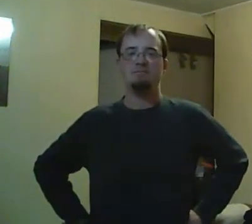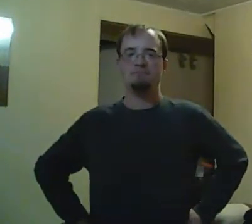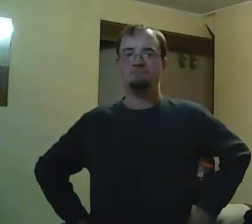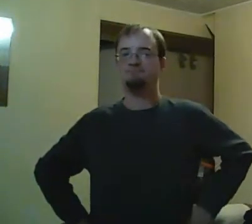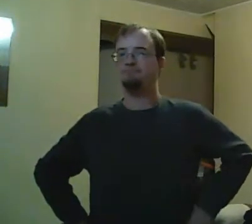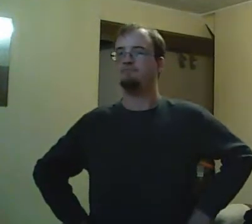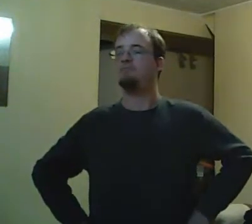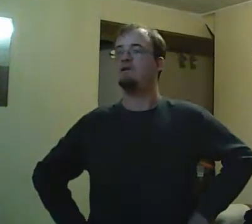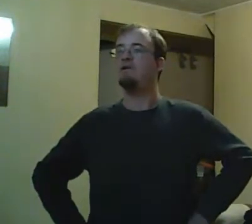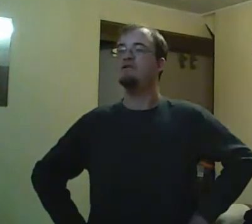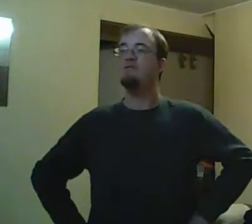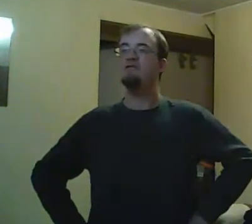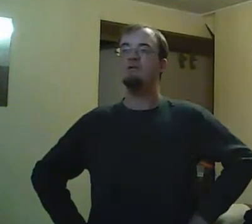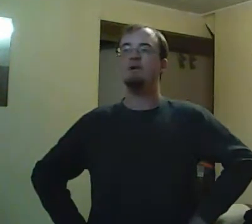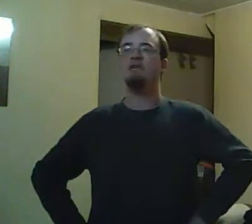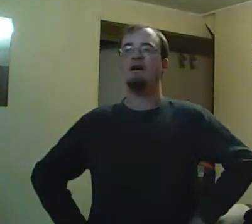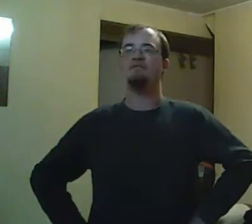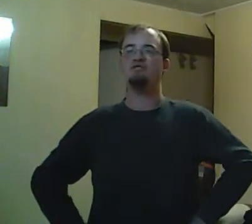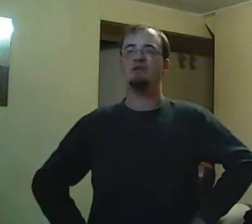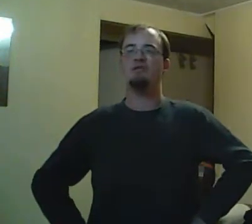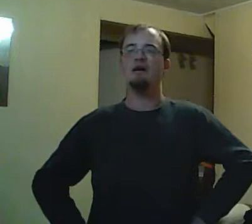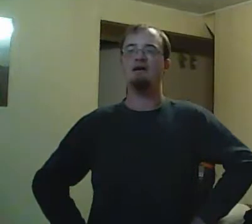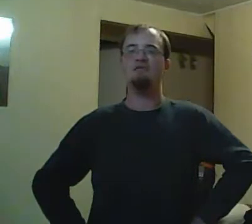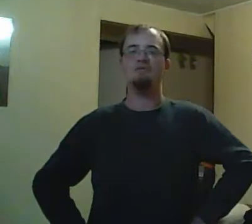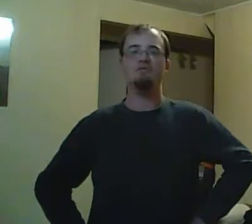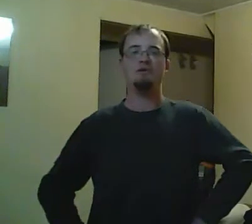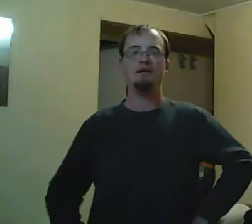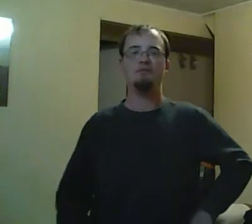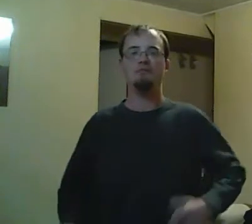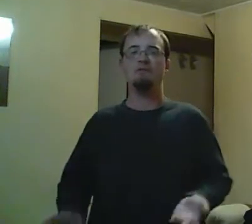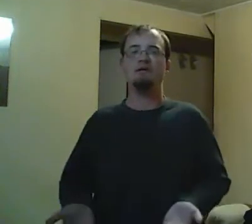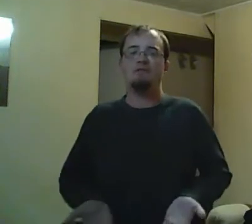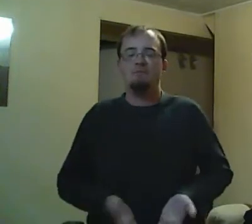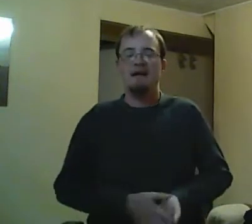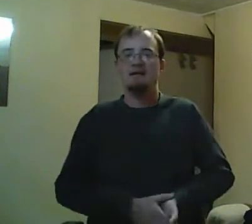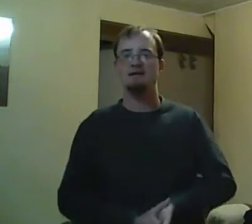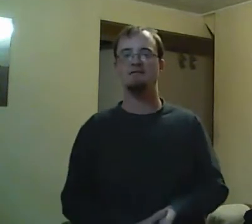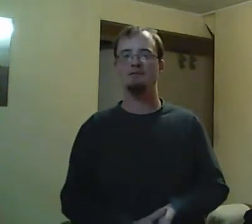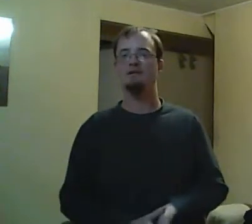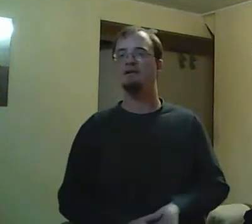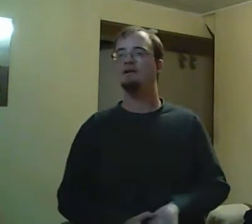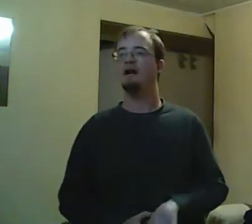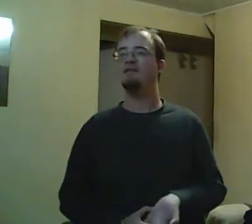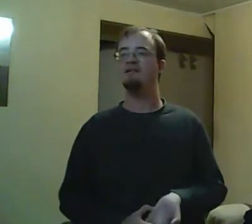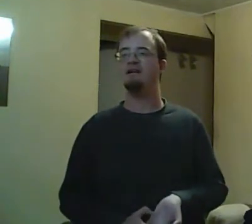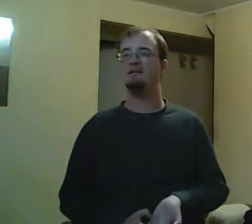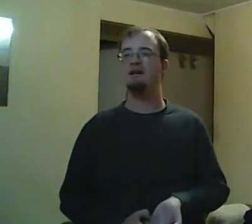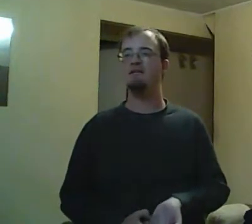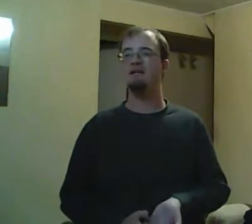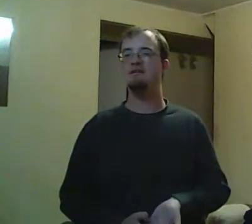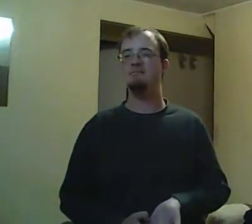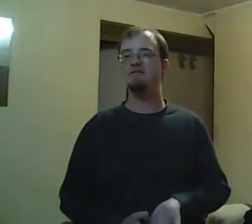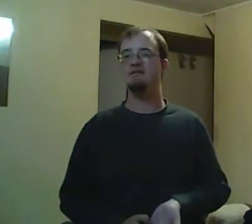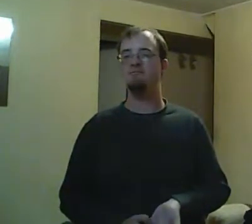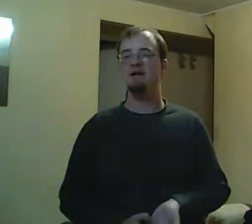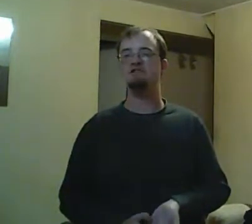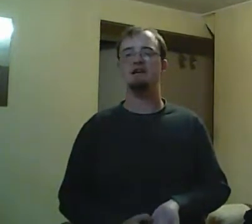I listened and I took down notes and I looked at things and I looked at Degrassi Reddit, which I put a ton of